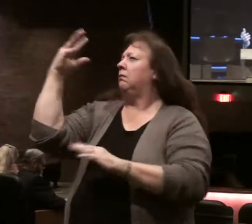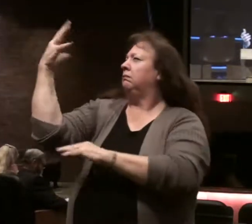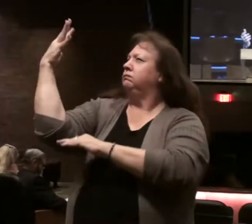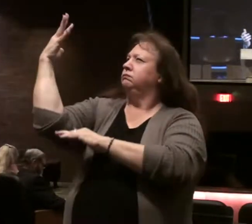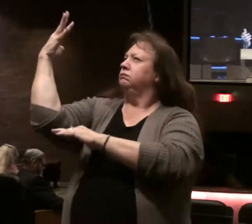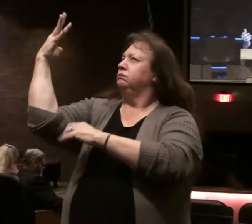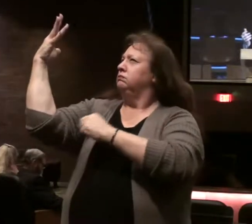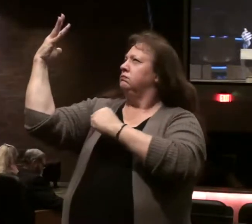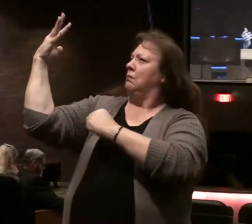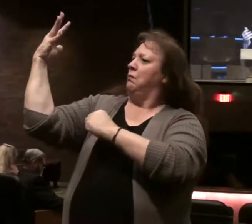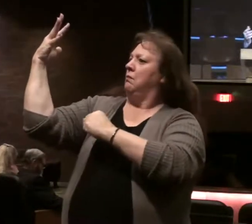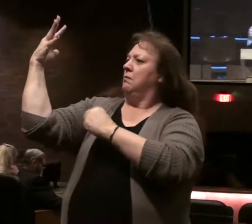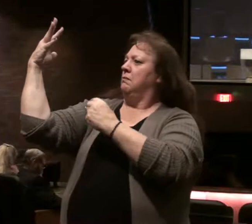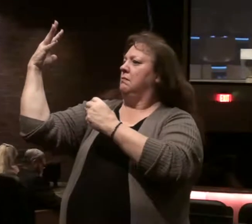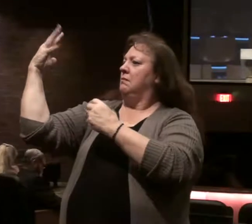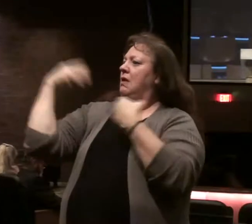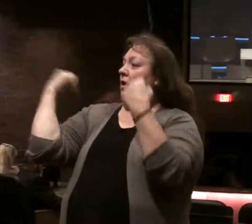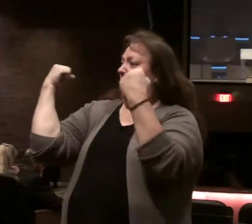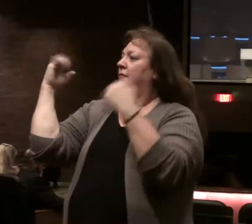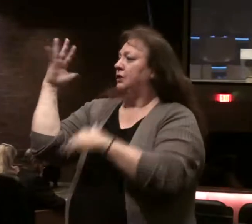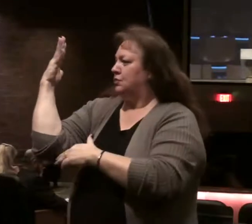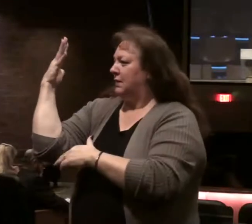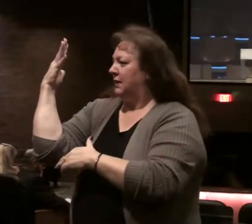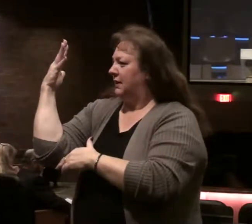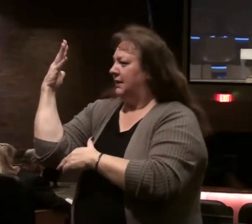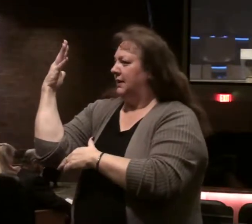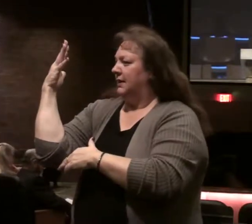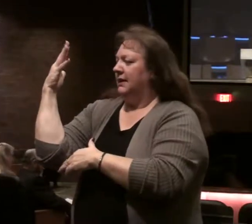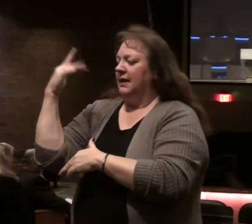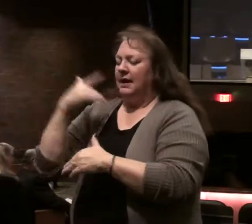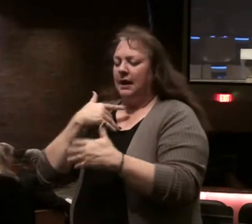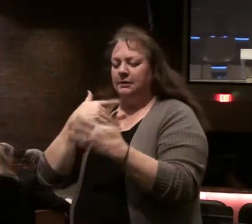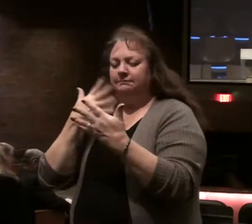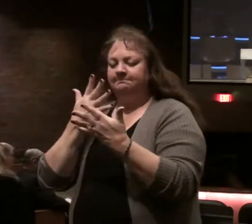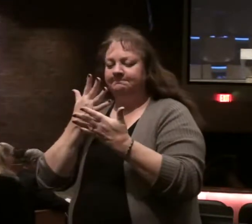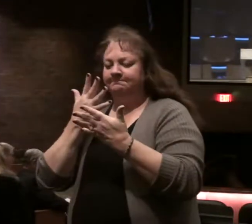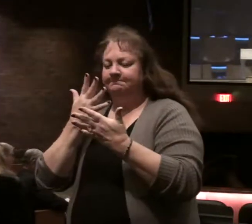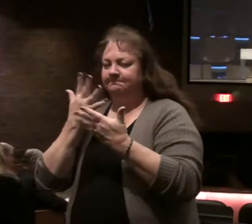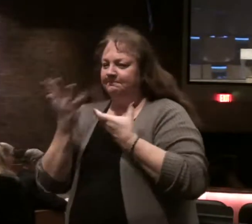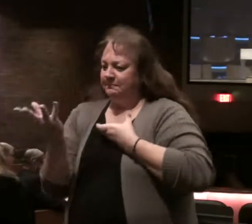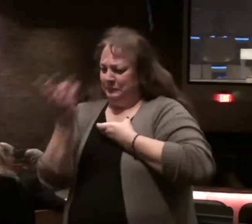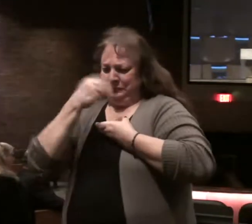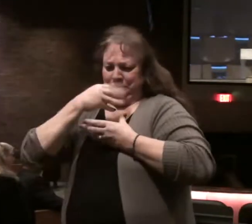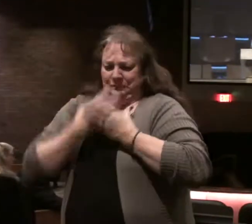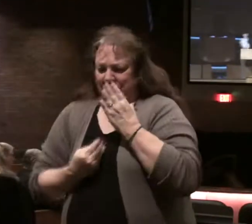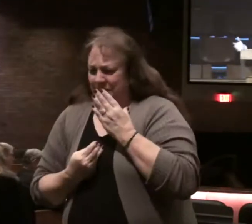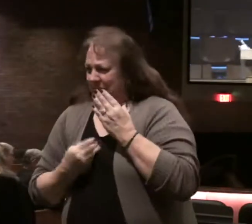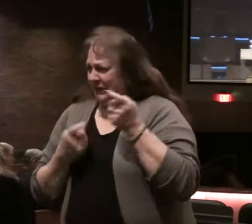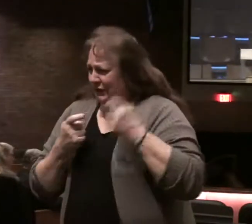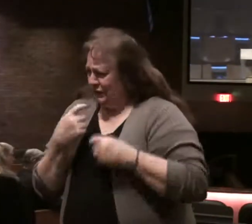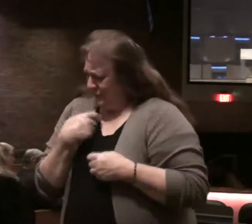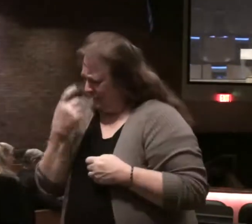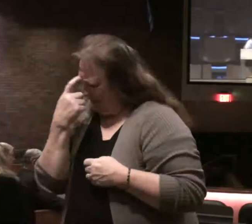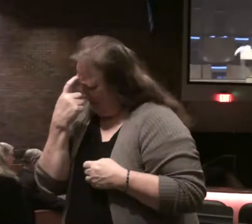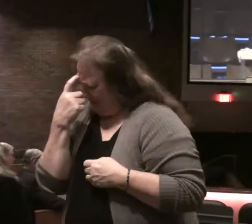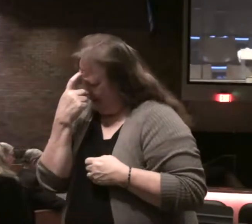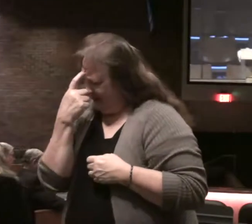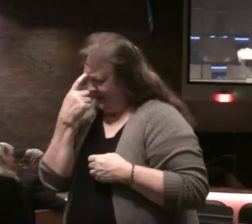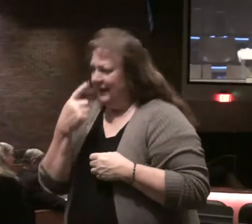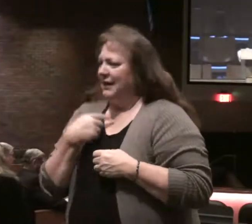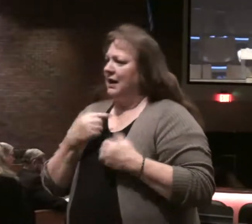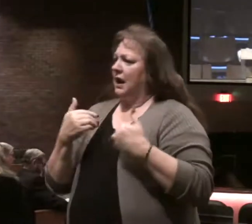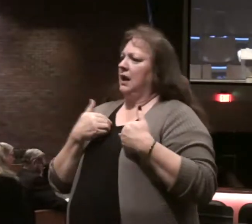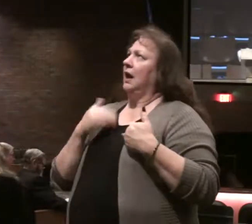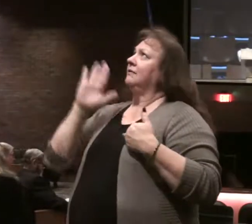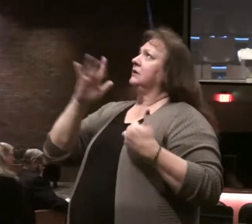healthy tree. As the believer is immersed in God's word, it is controlling the mind, we can bear fruit for the Lord.